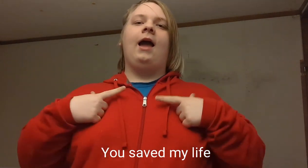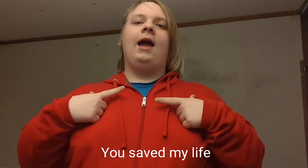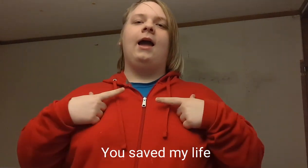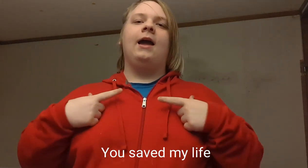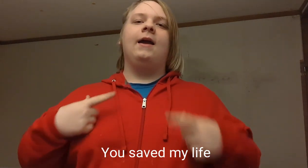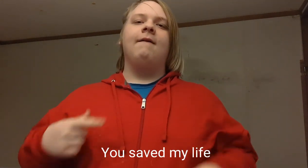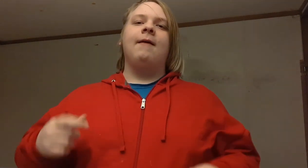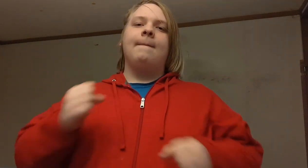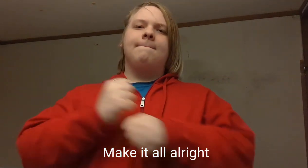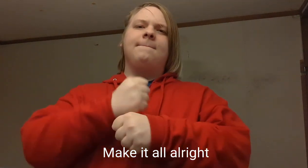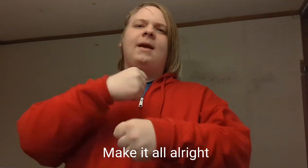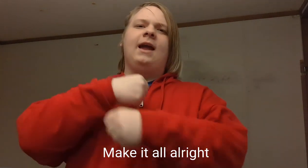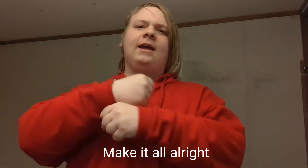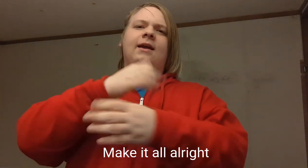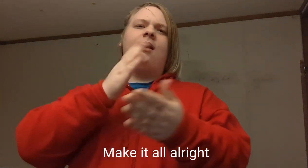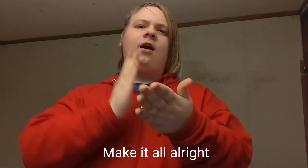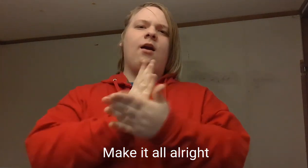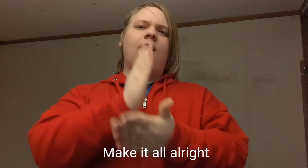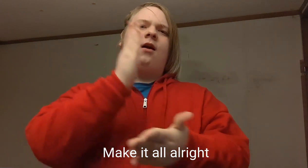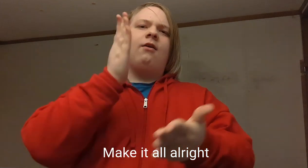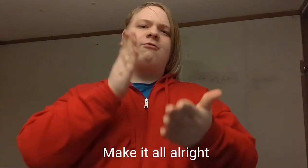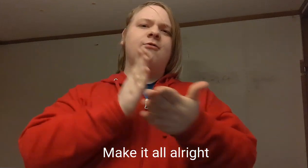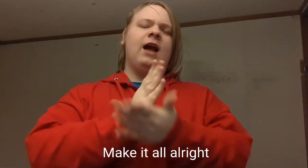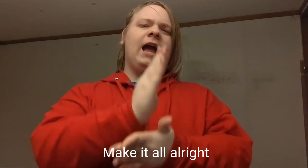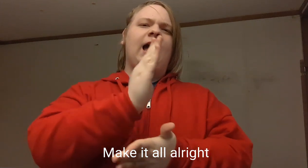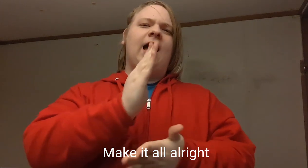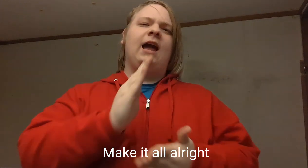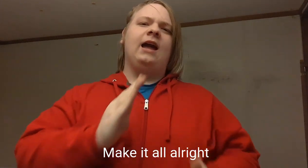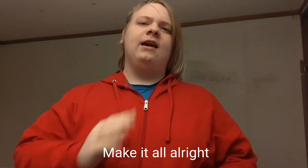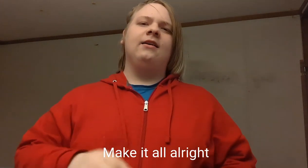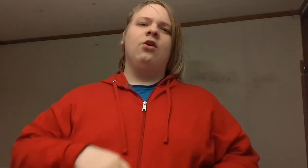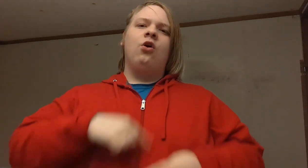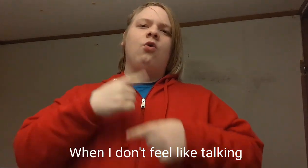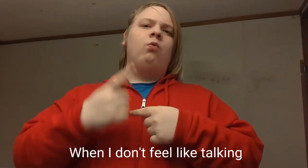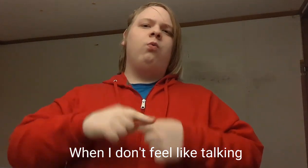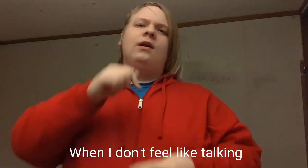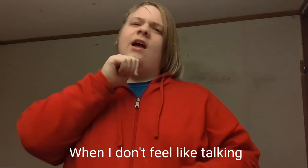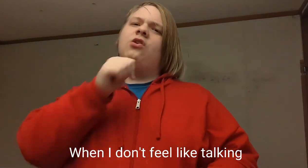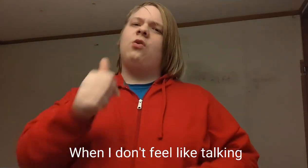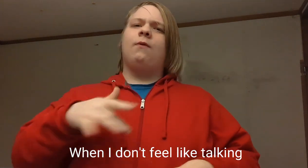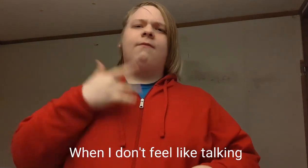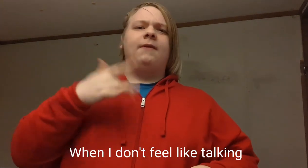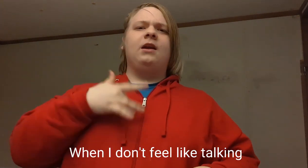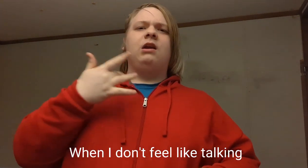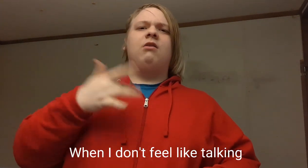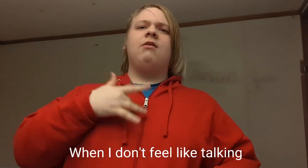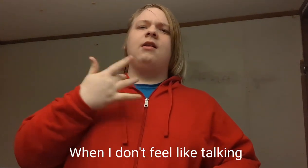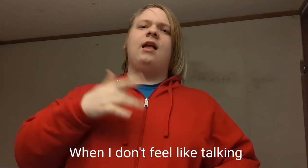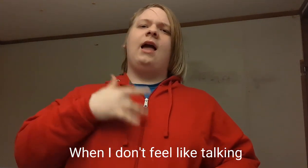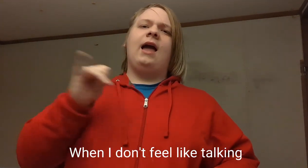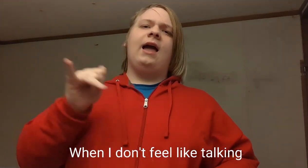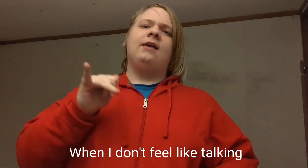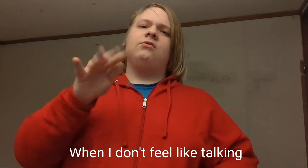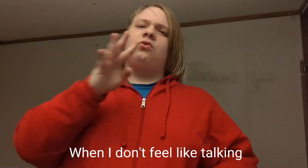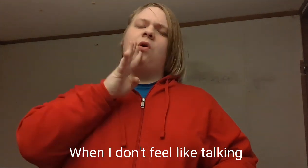make it all alright And I don't feel like talking